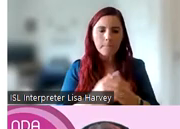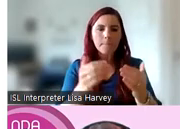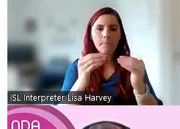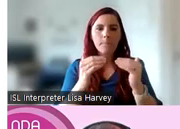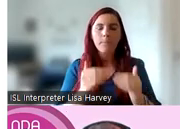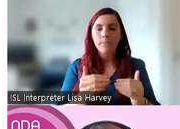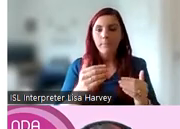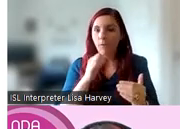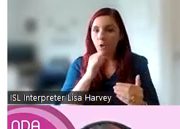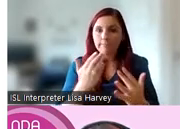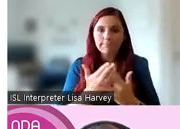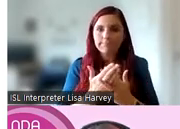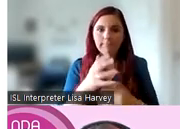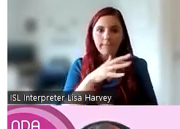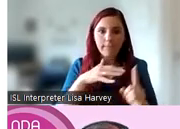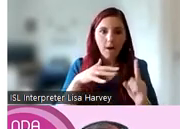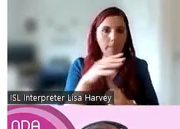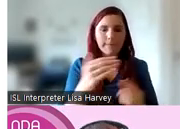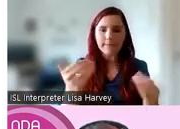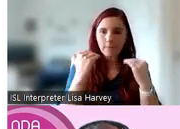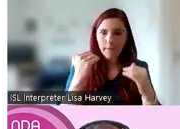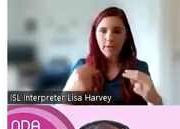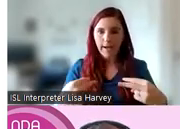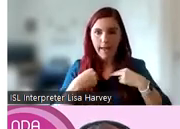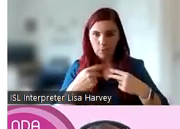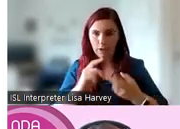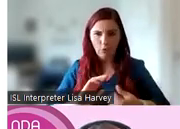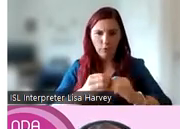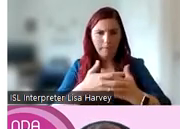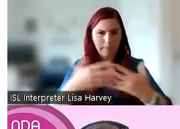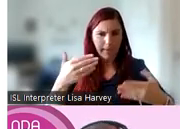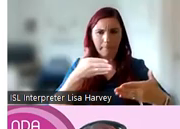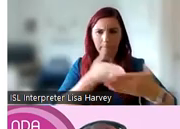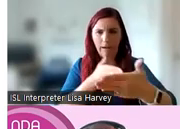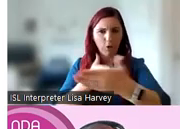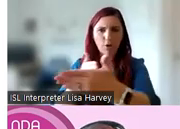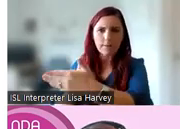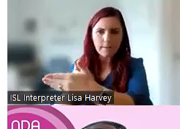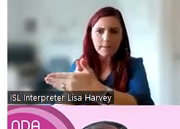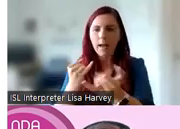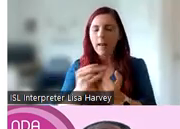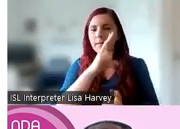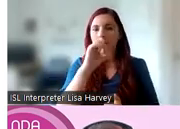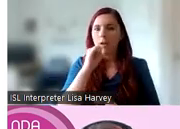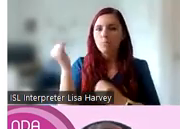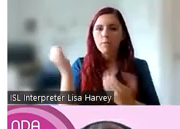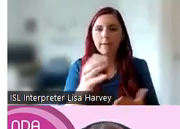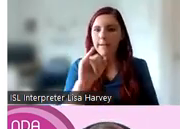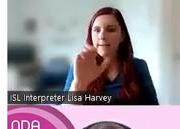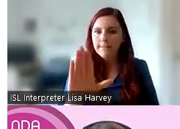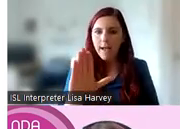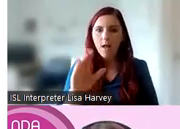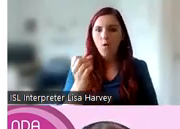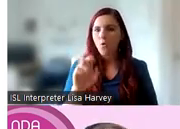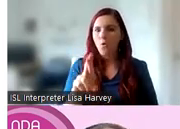Inaccessible environments, information and language can create substantial barriers for many disabled people, for example, not providing Irish sign language interpretation